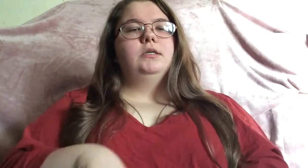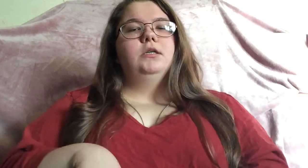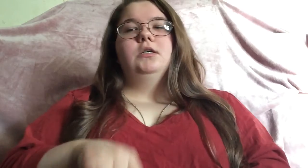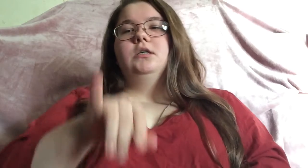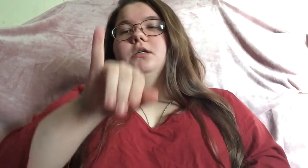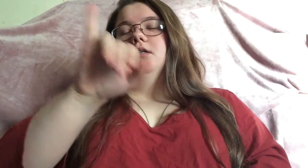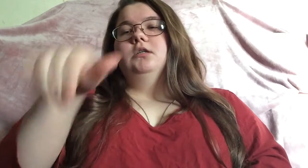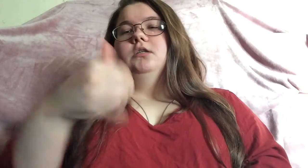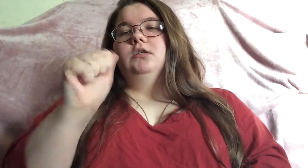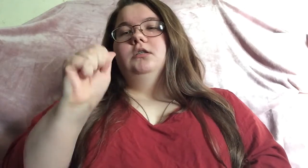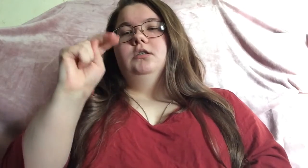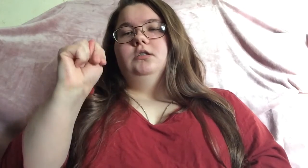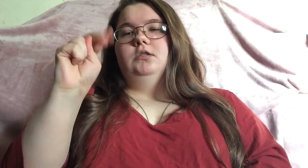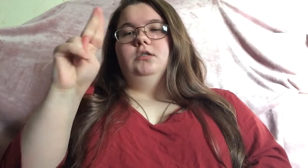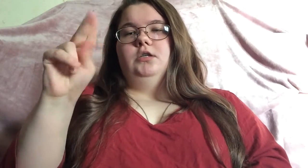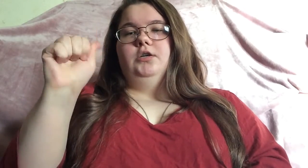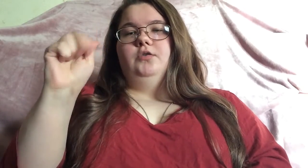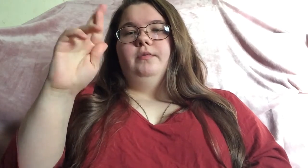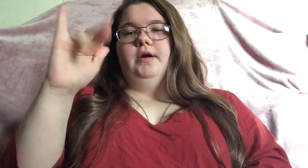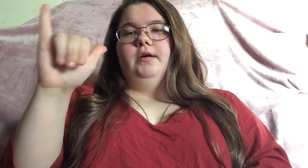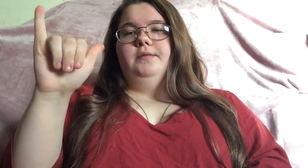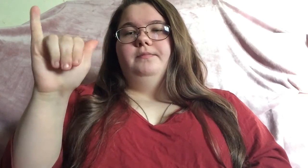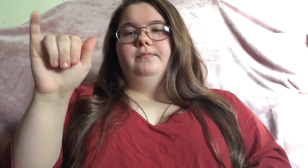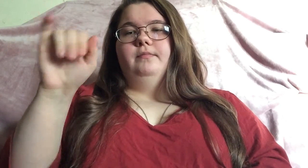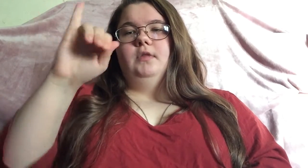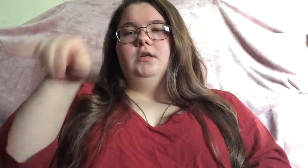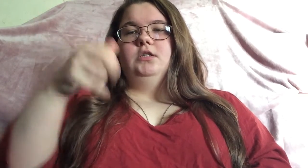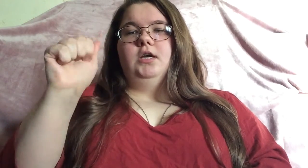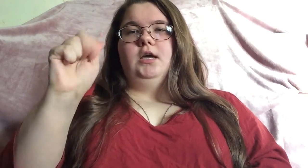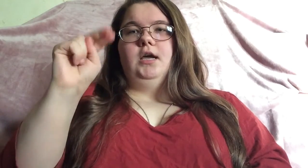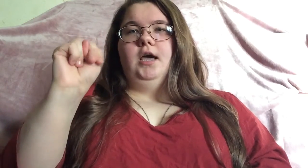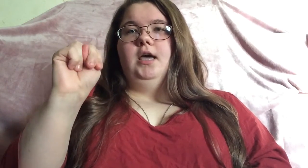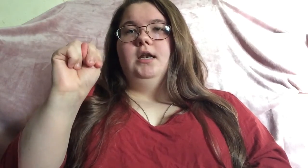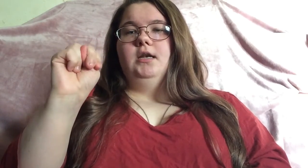january j-a-n